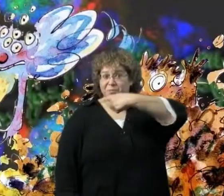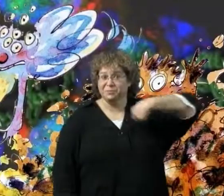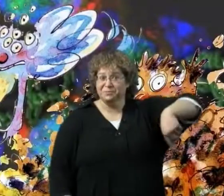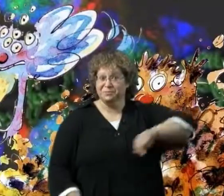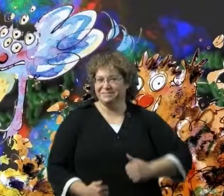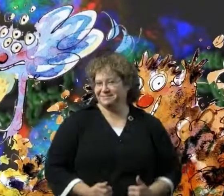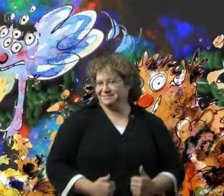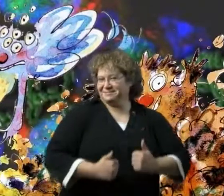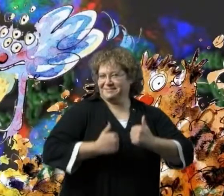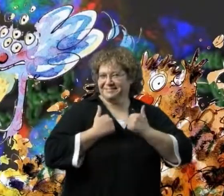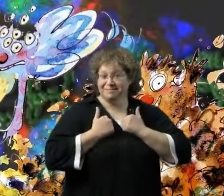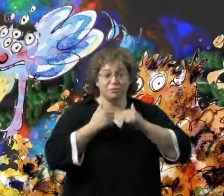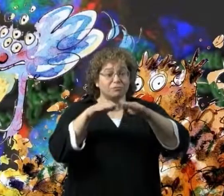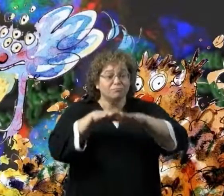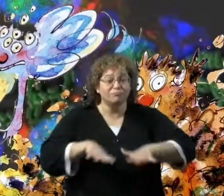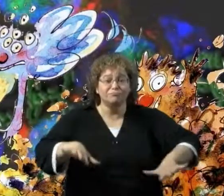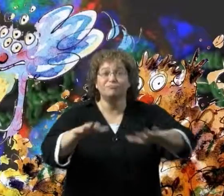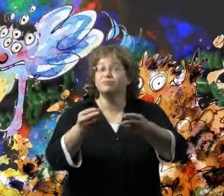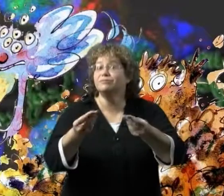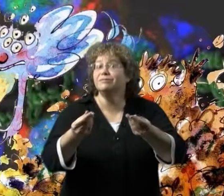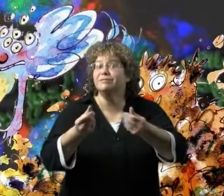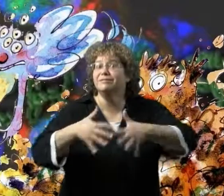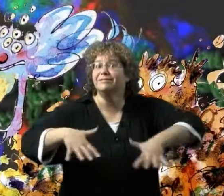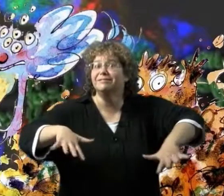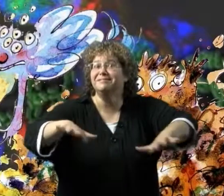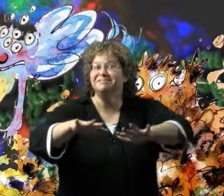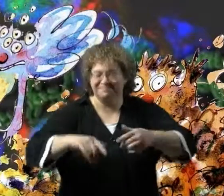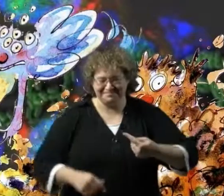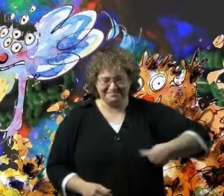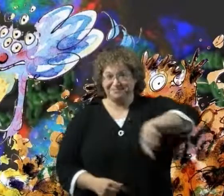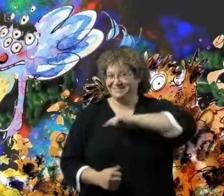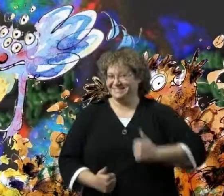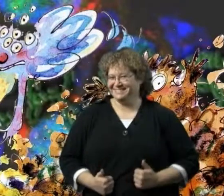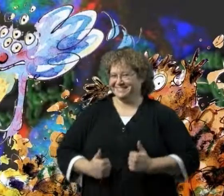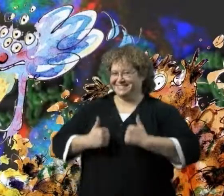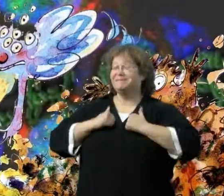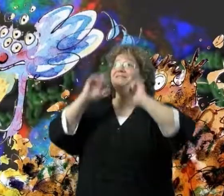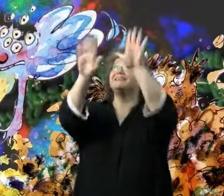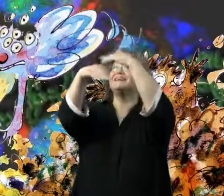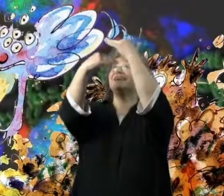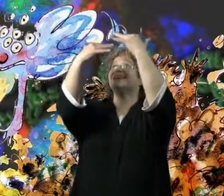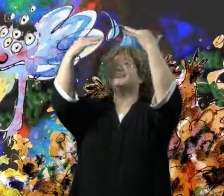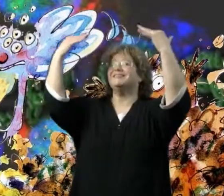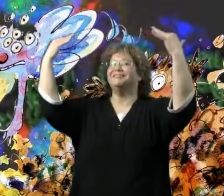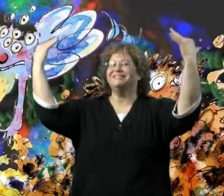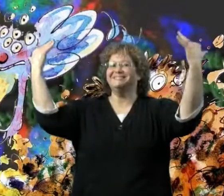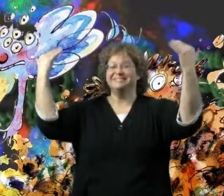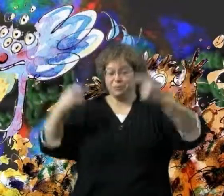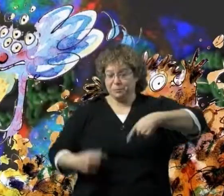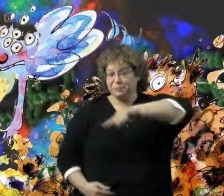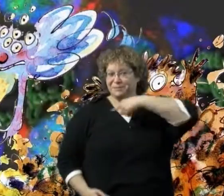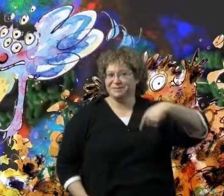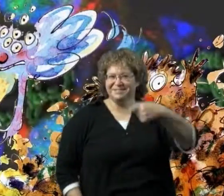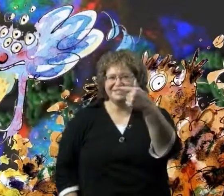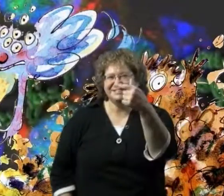We're on the ground, we're in the air We're germs